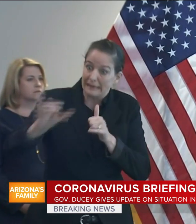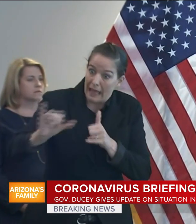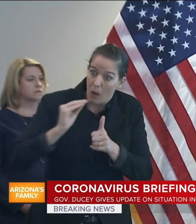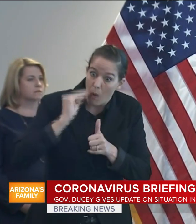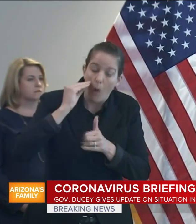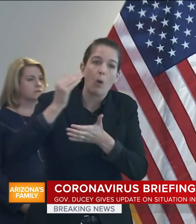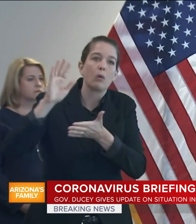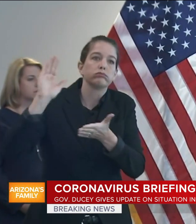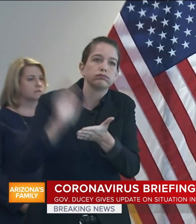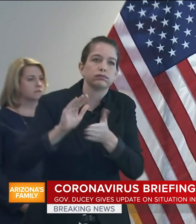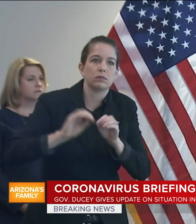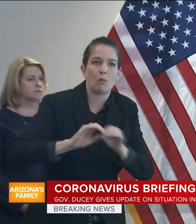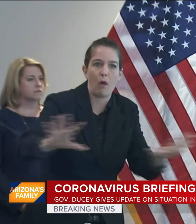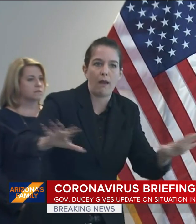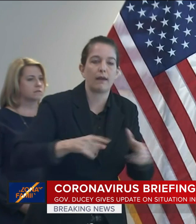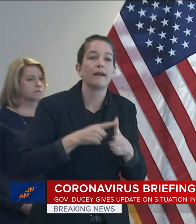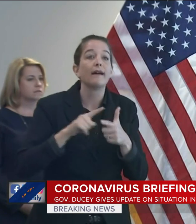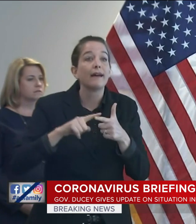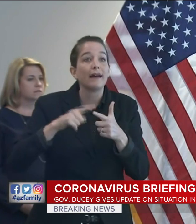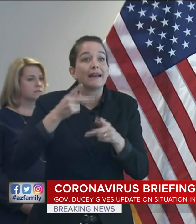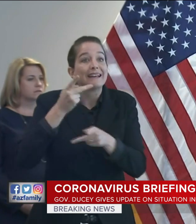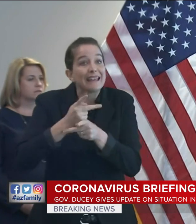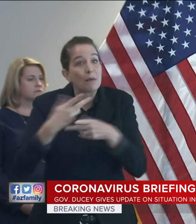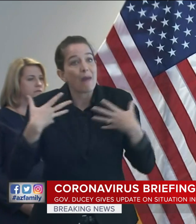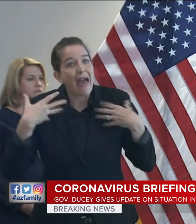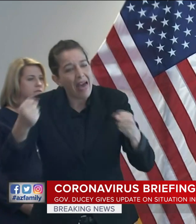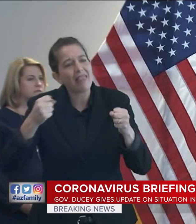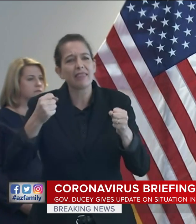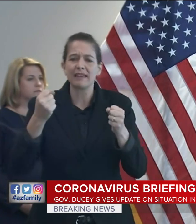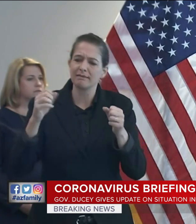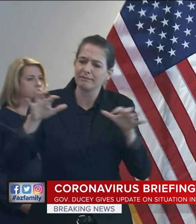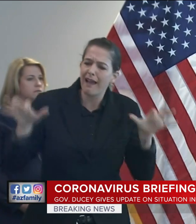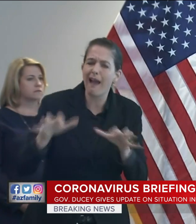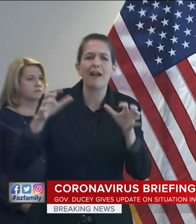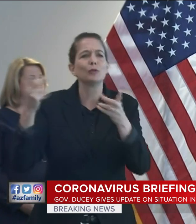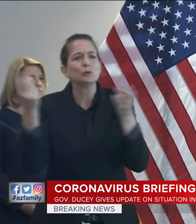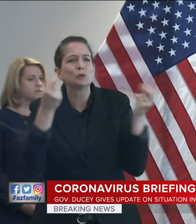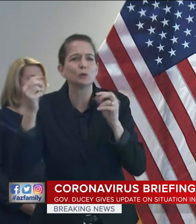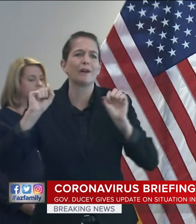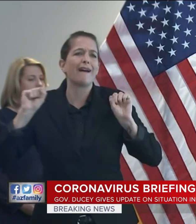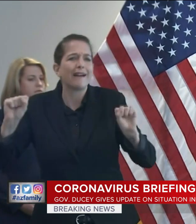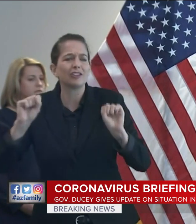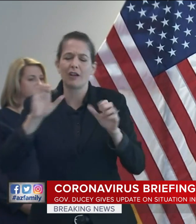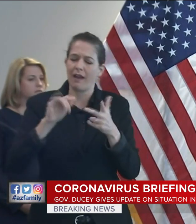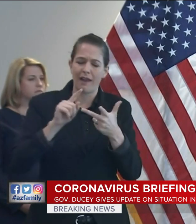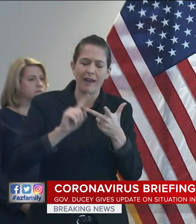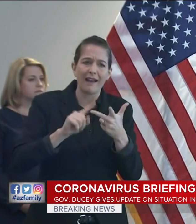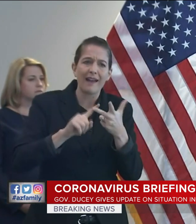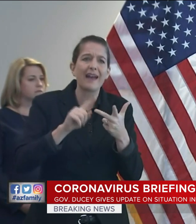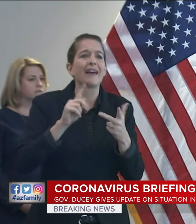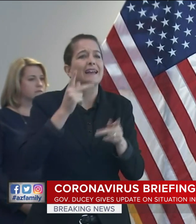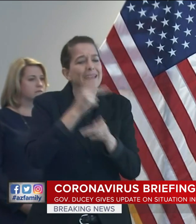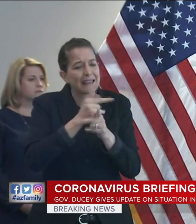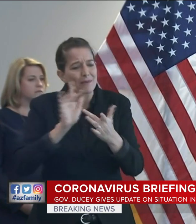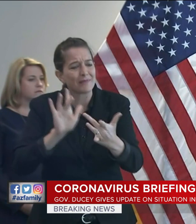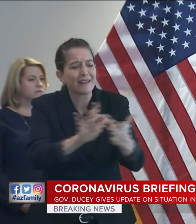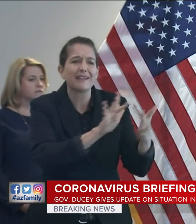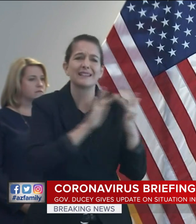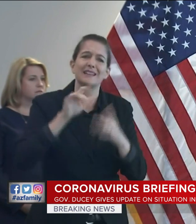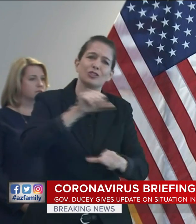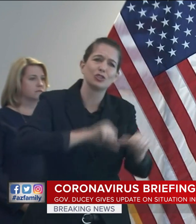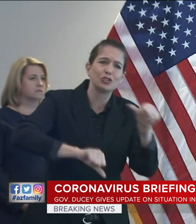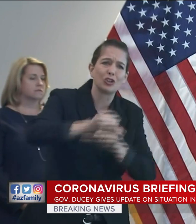and staying connected to provide the much-needed support we can provide one another. In these unprecedented